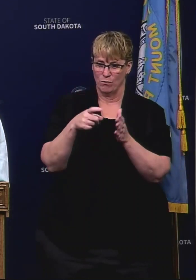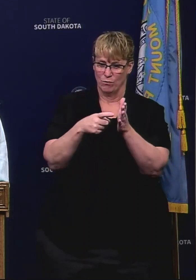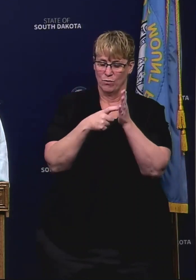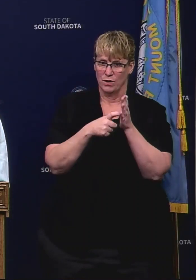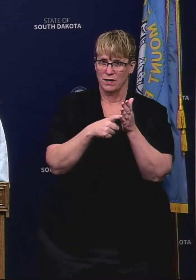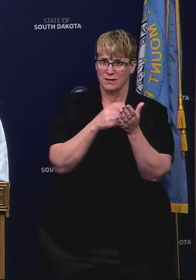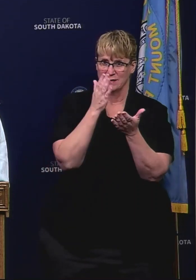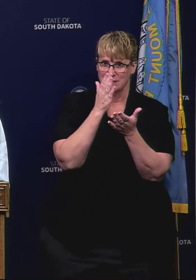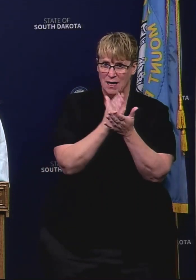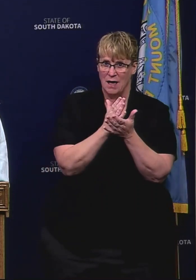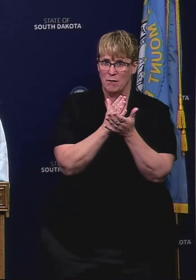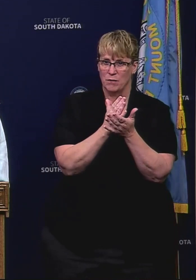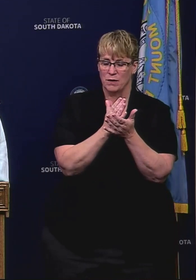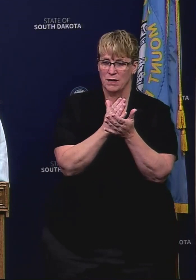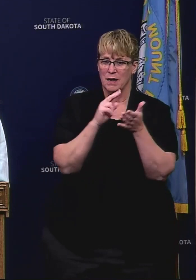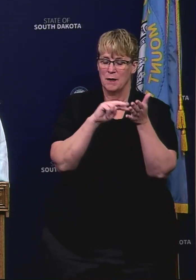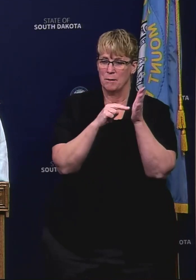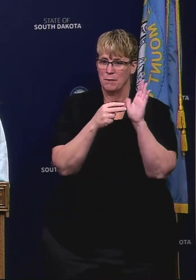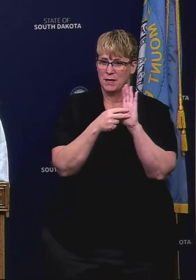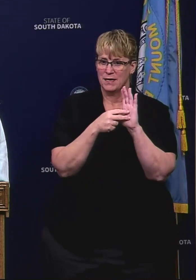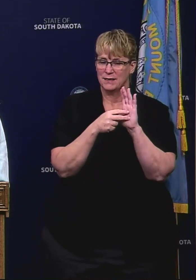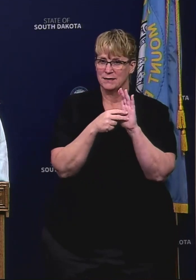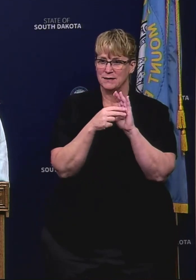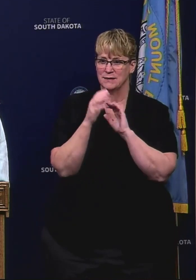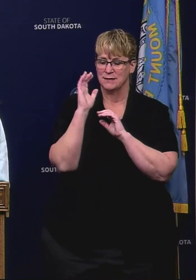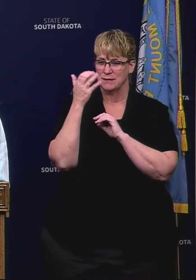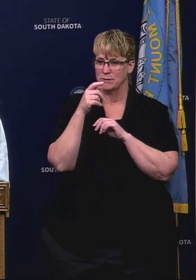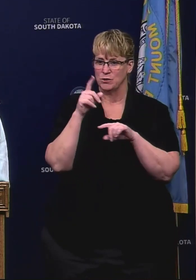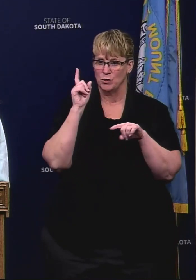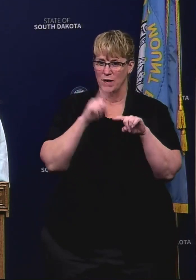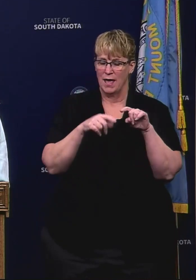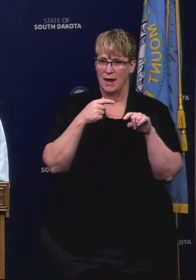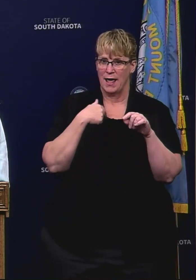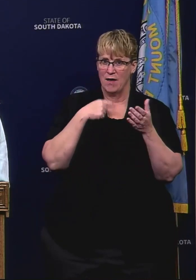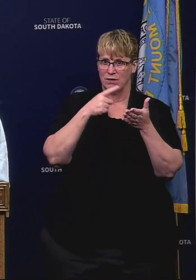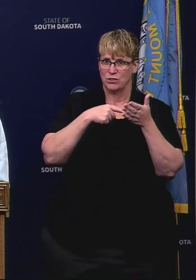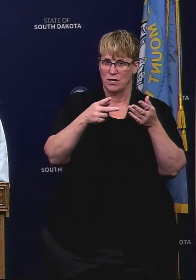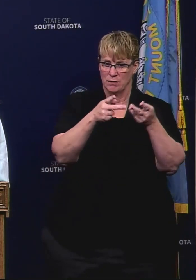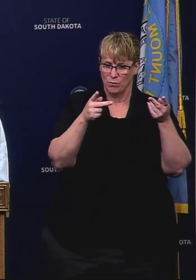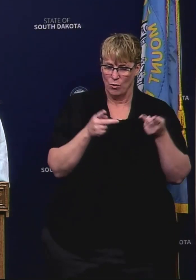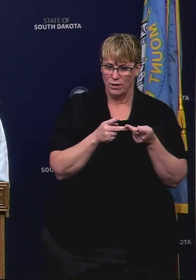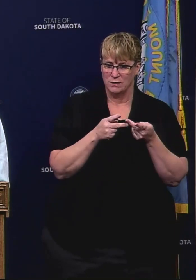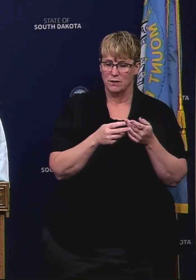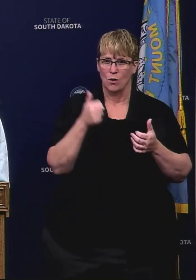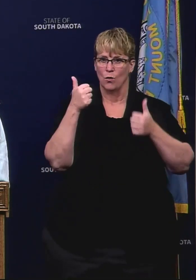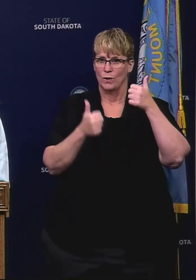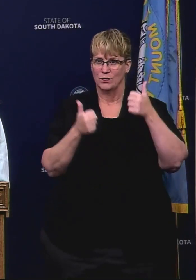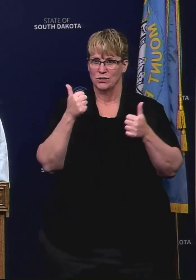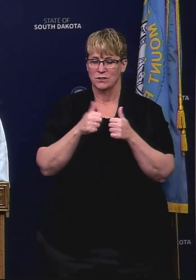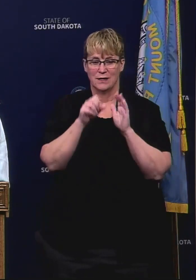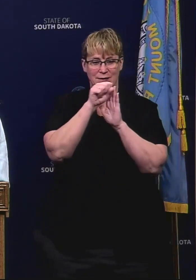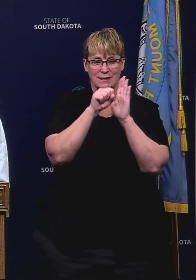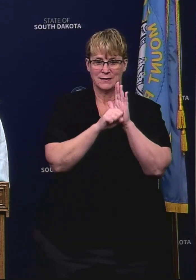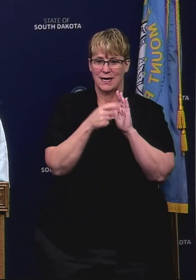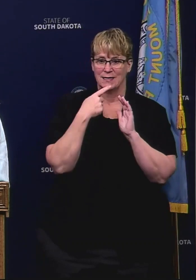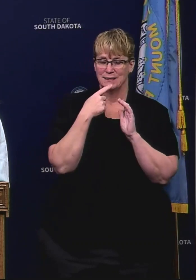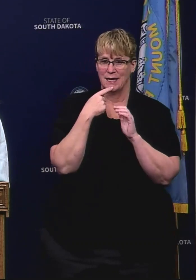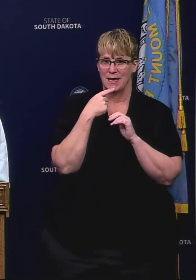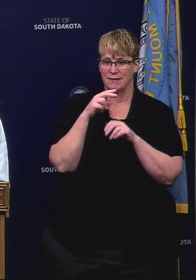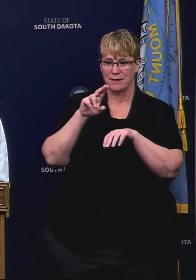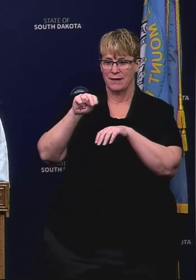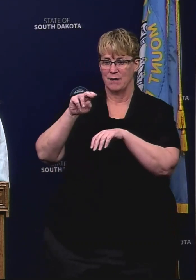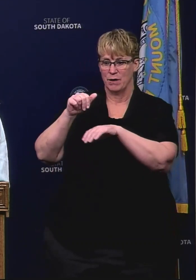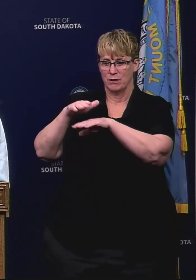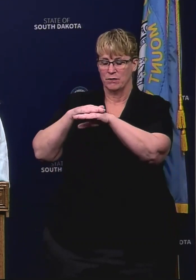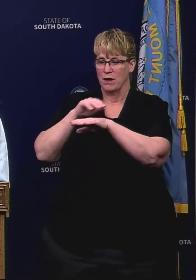for unobstructed access seems like you're seems like you can't have checkpoints so which is it is the state saying tribes are not